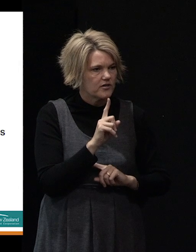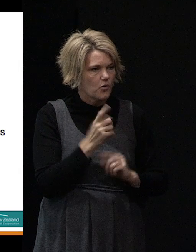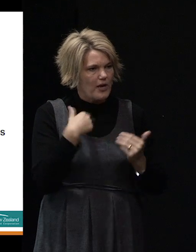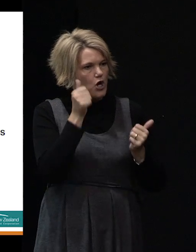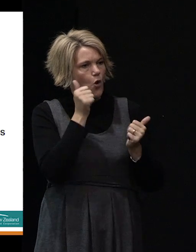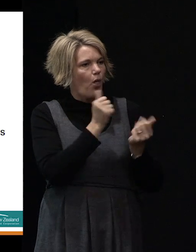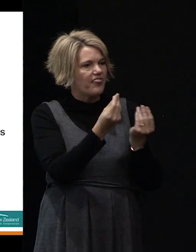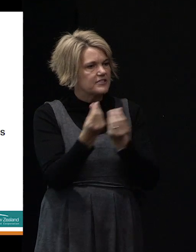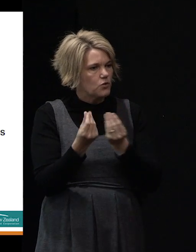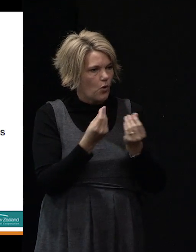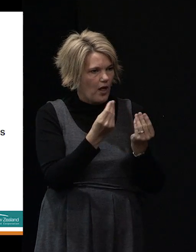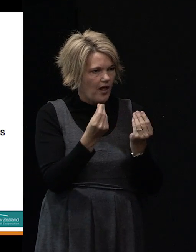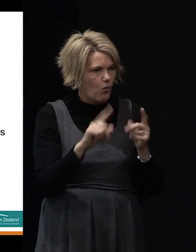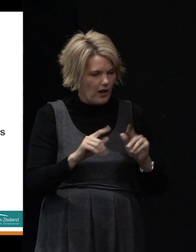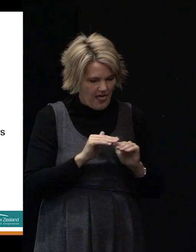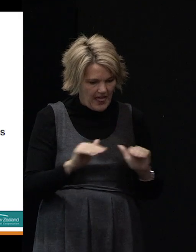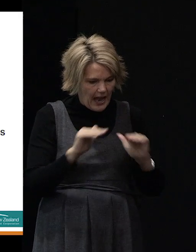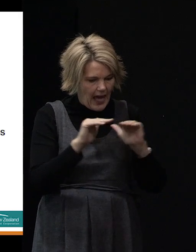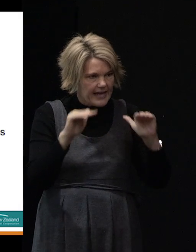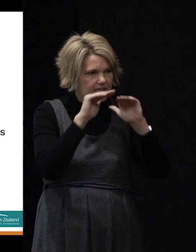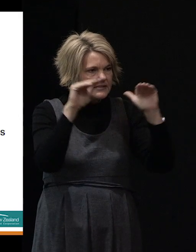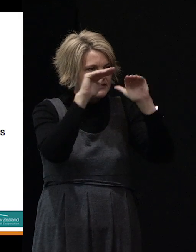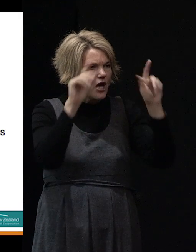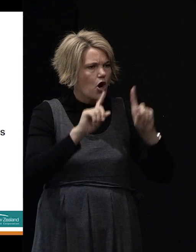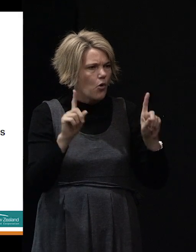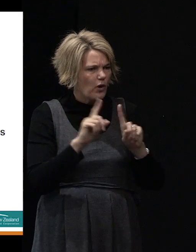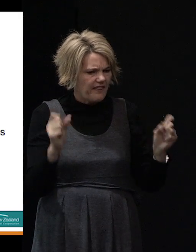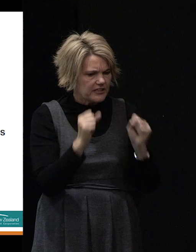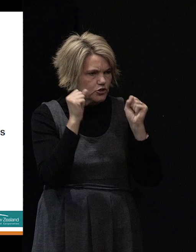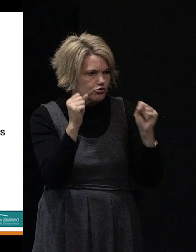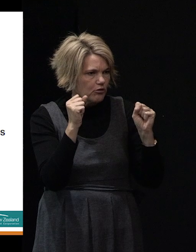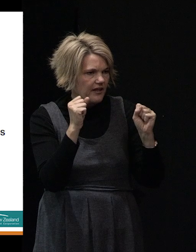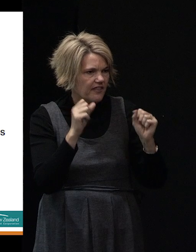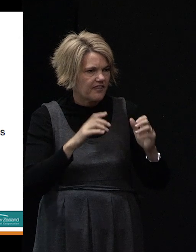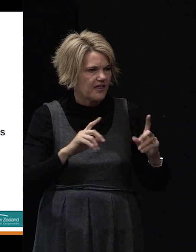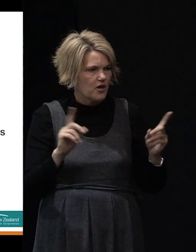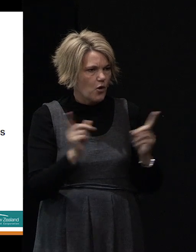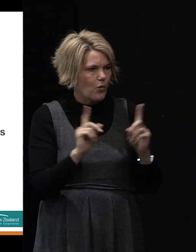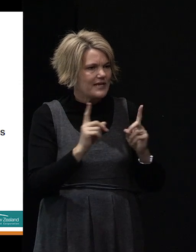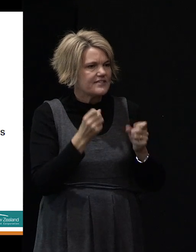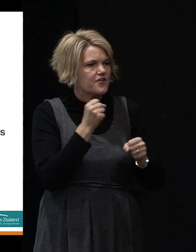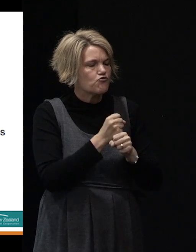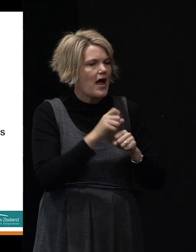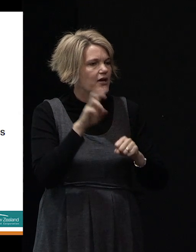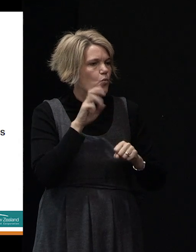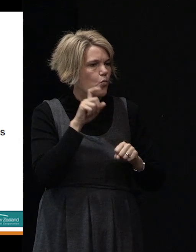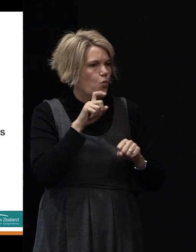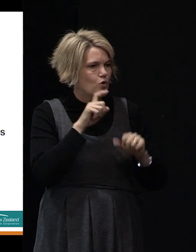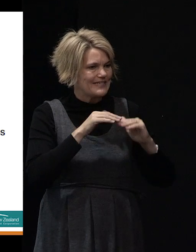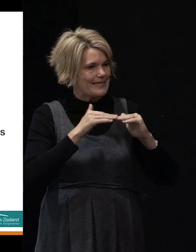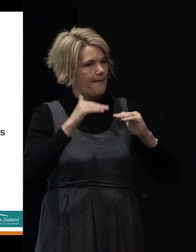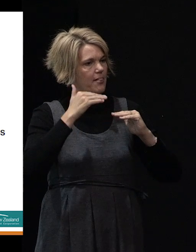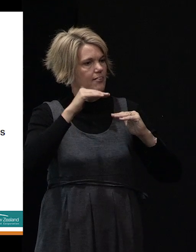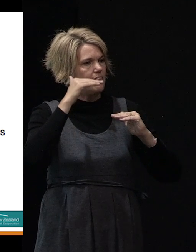What are the different soil layers? What are their strengths? What are the densities? Where's the groundwater table? And then we can use that to say how